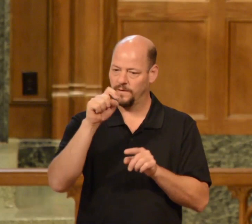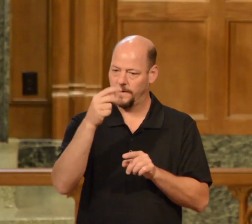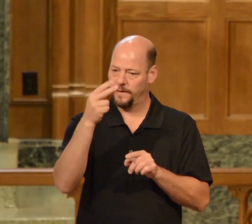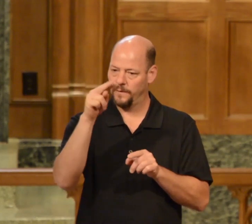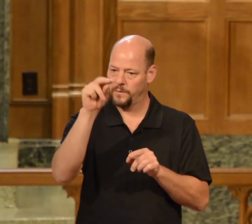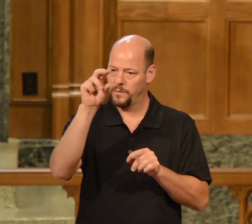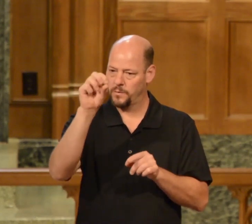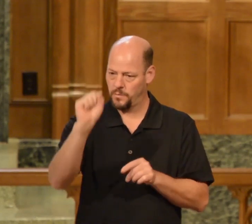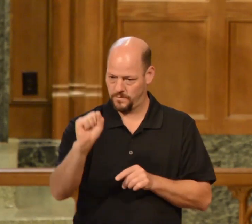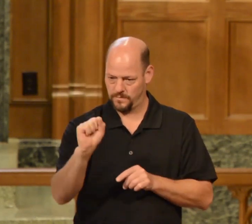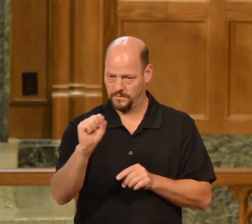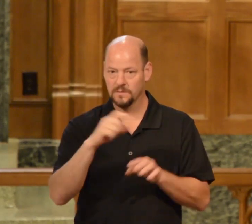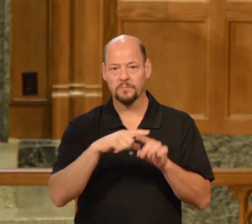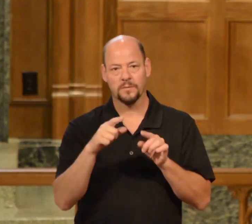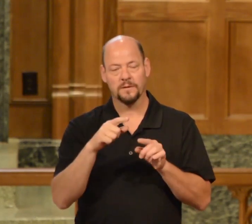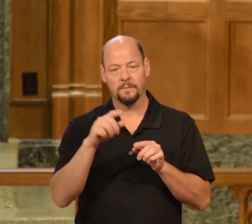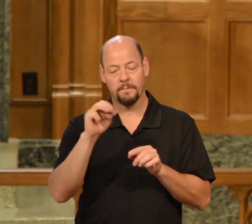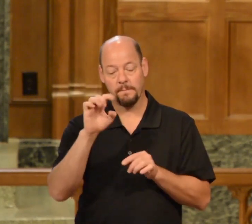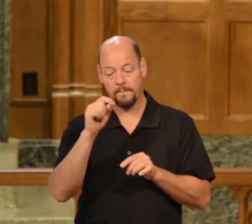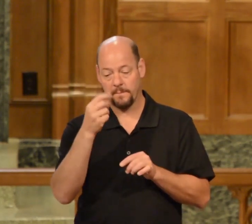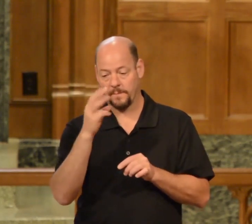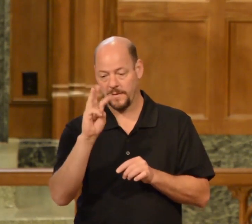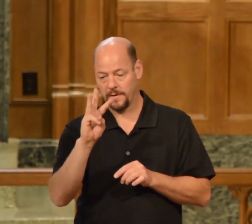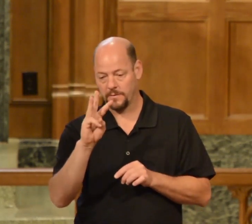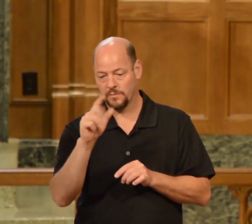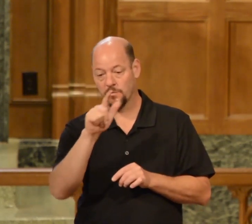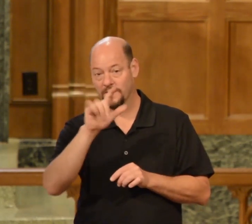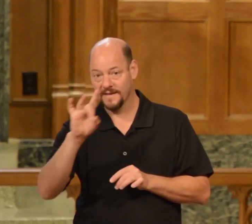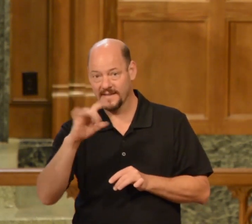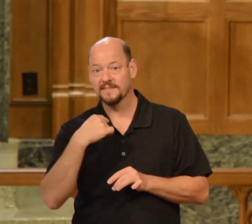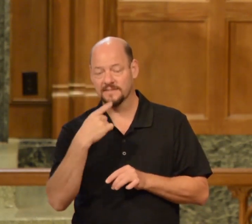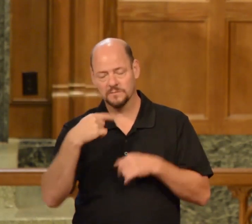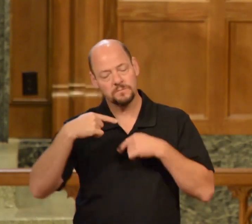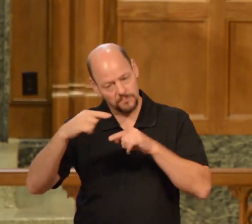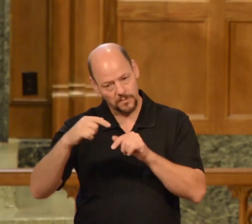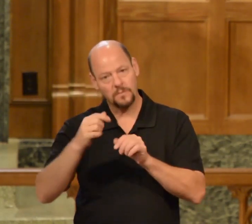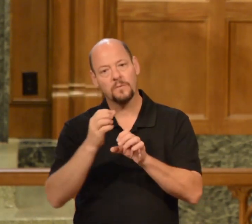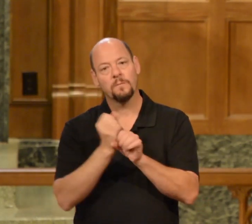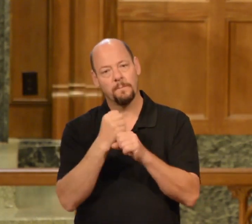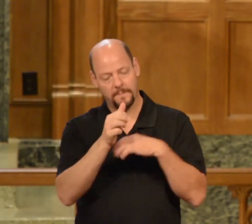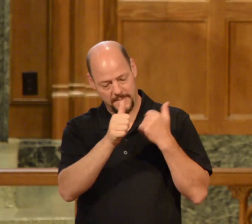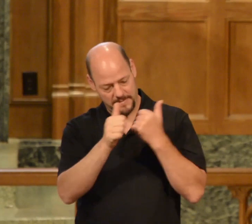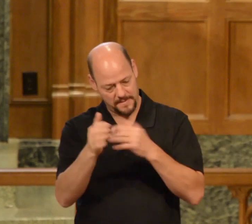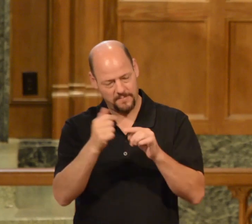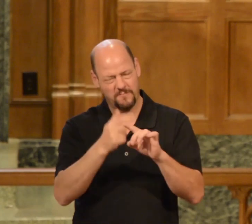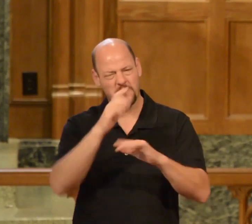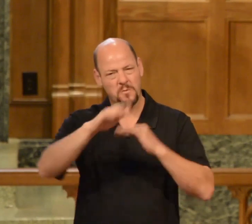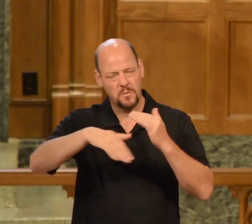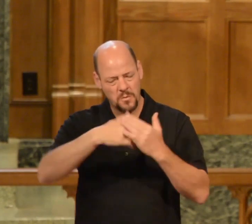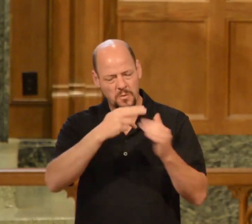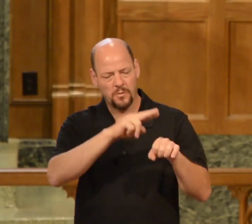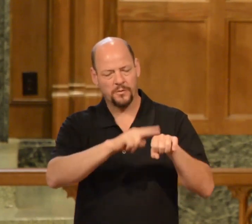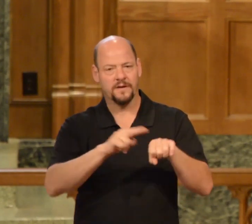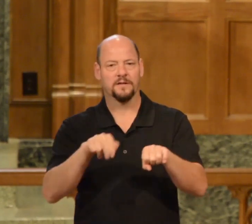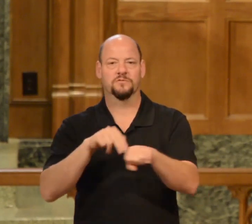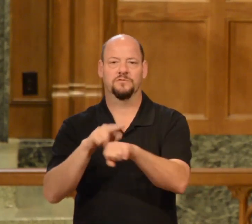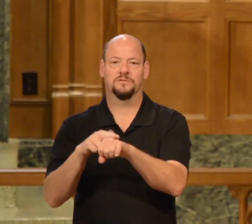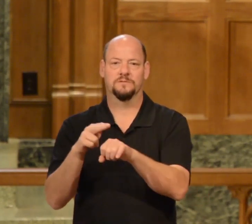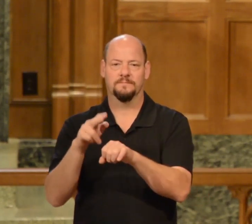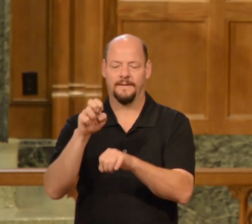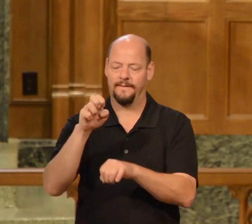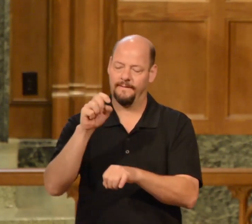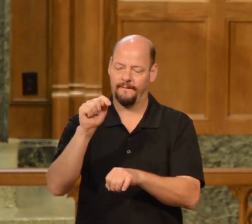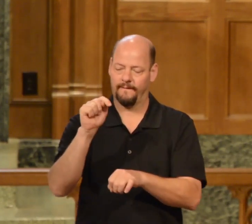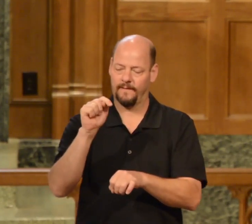go and make disciples of all the ethnos, all the nations. Now, what accounts for the difference here,